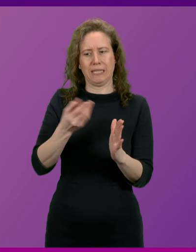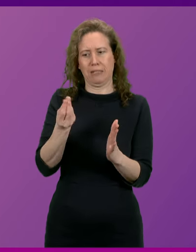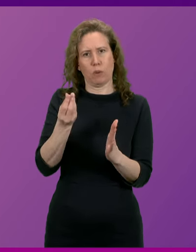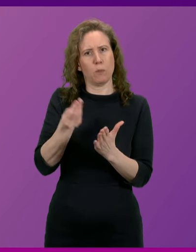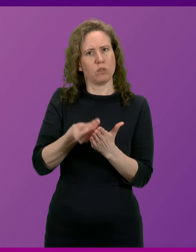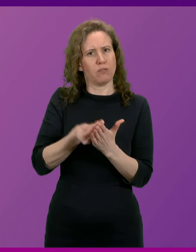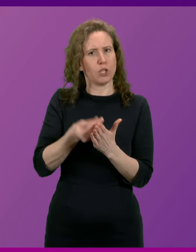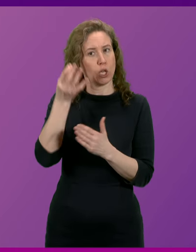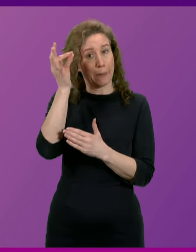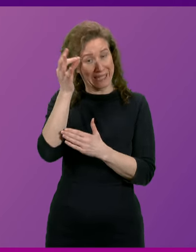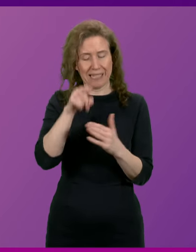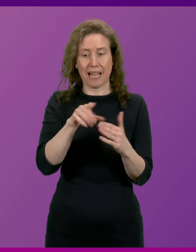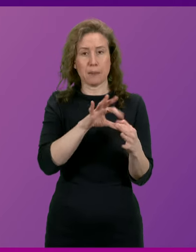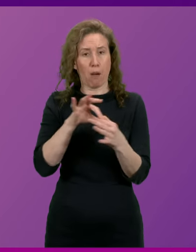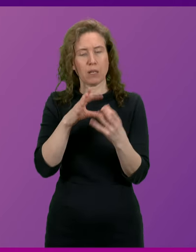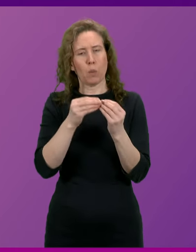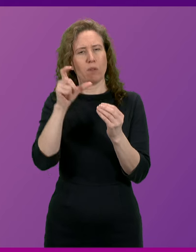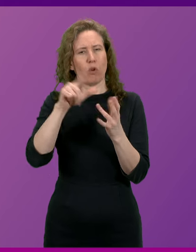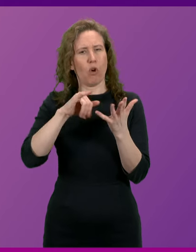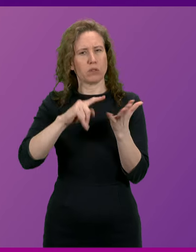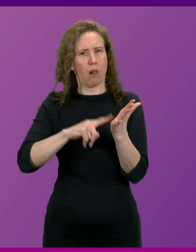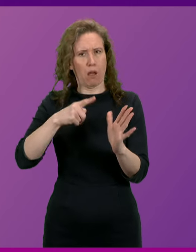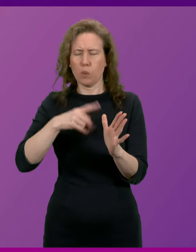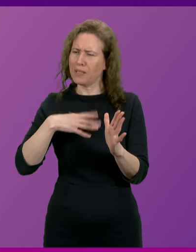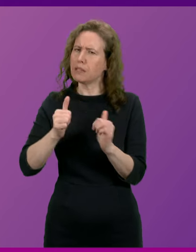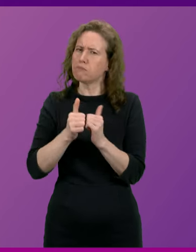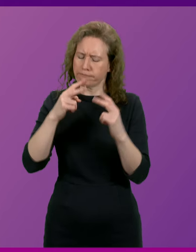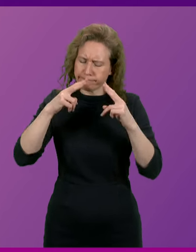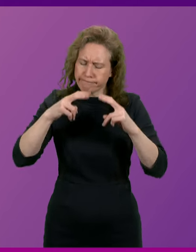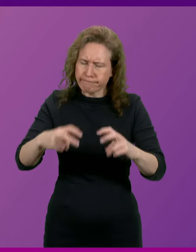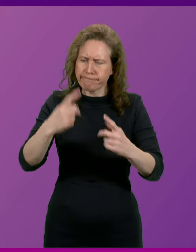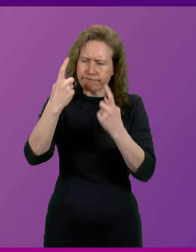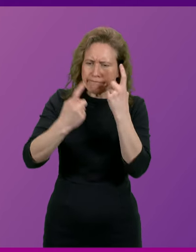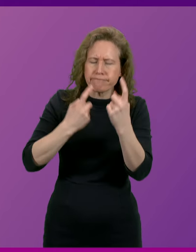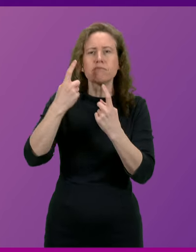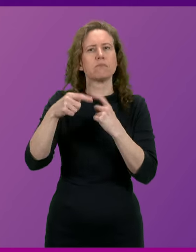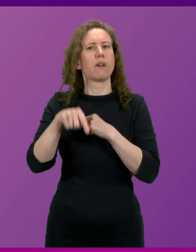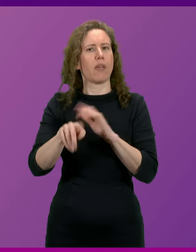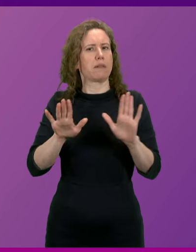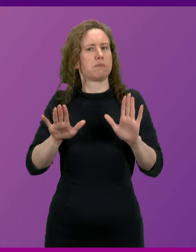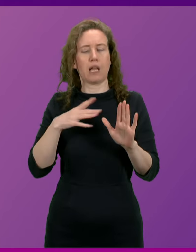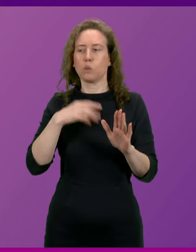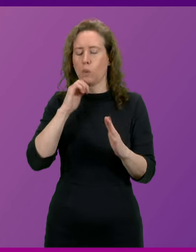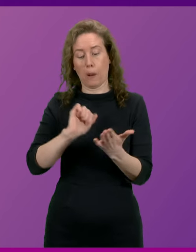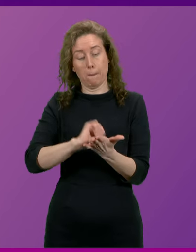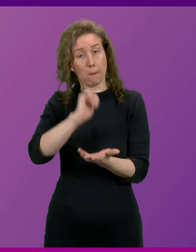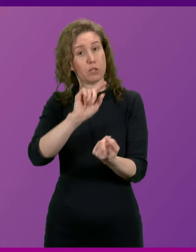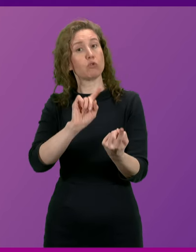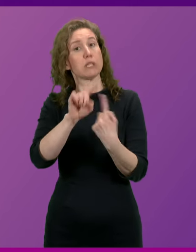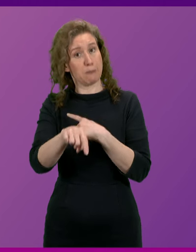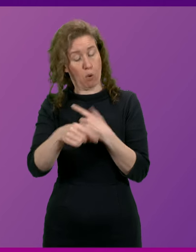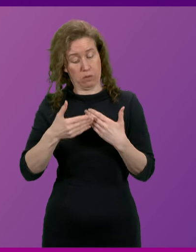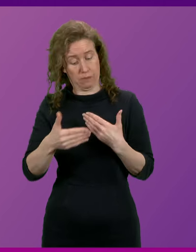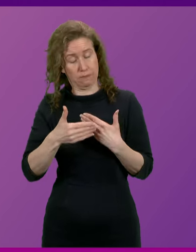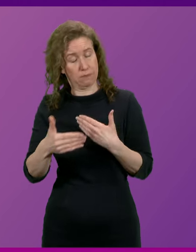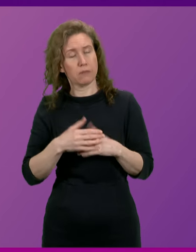Committee in partnership with COSLA. It's important that appropriate consideration and deliberation is applied and a response will be published in